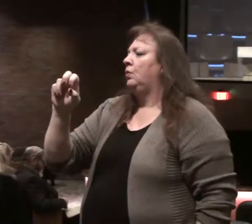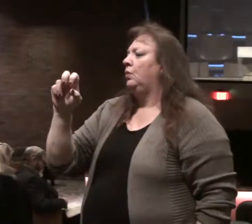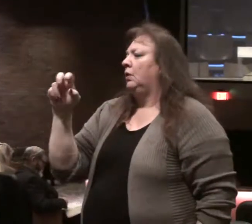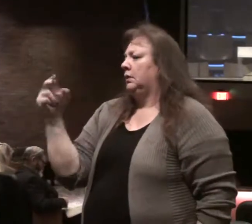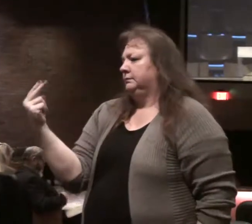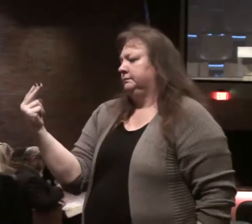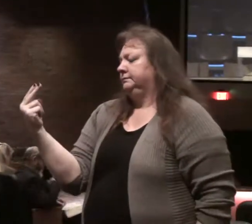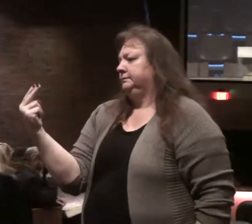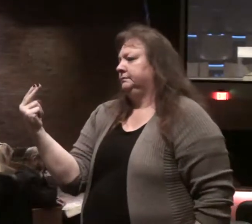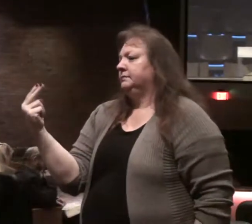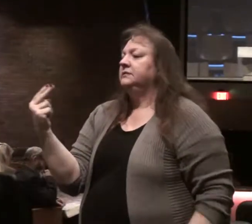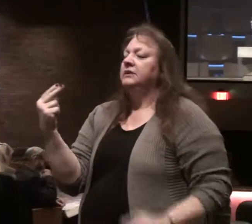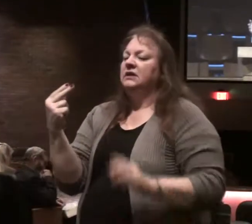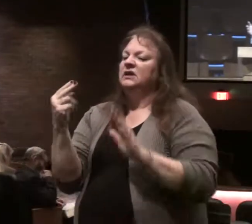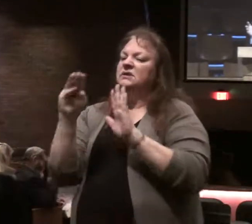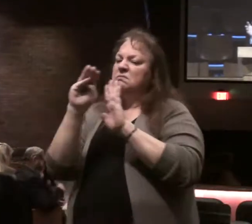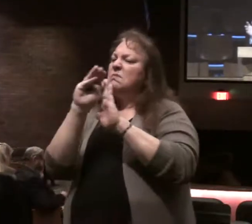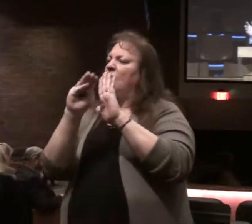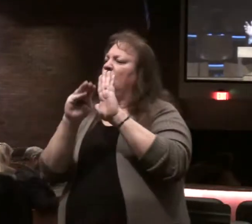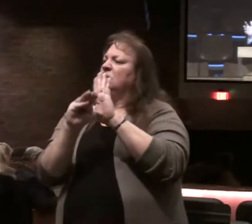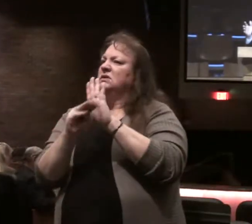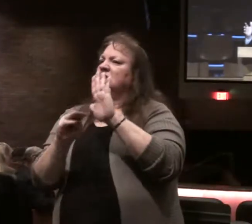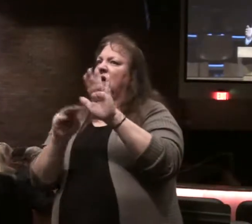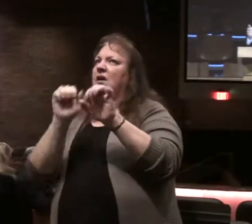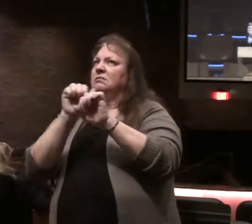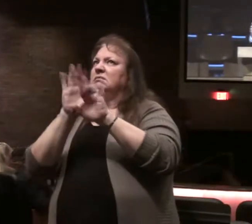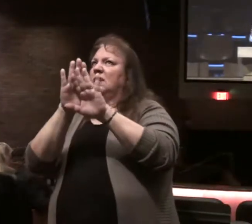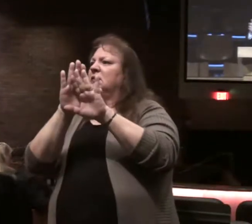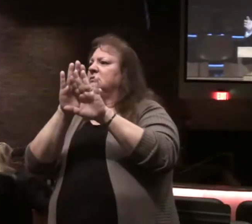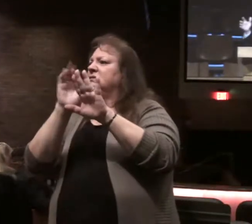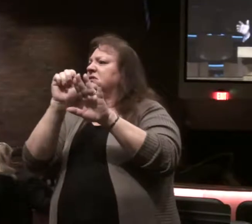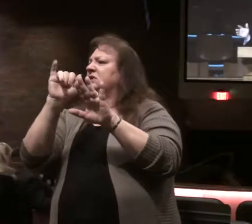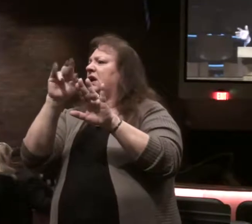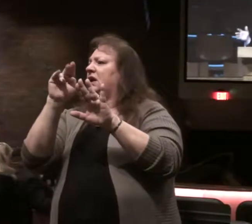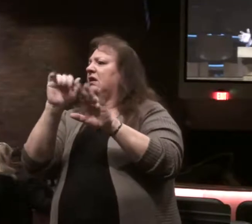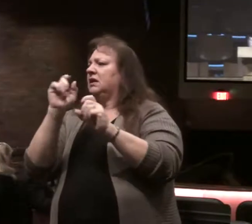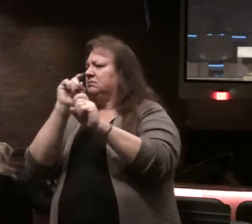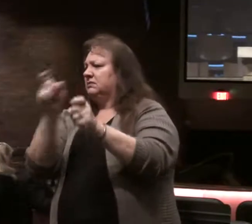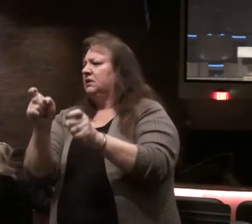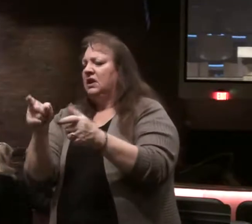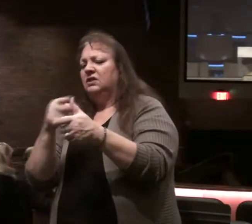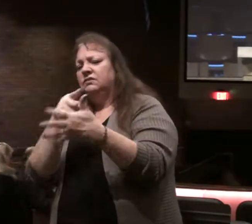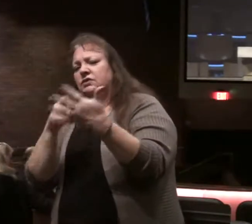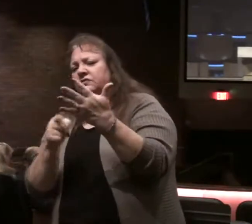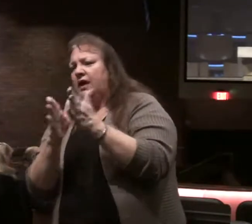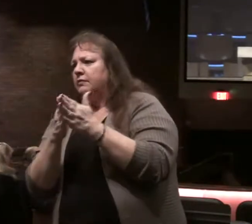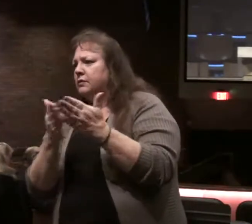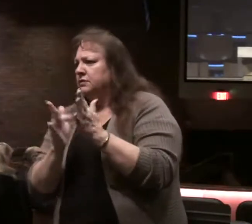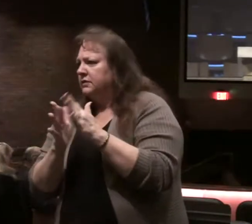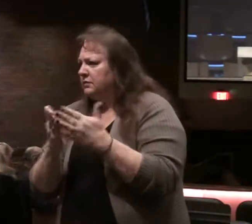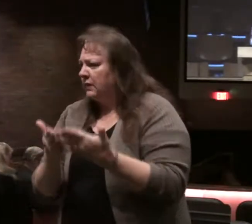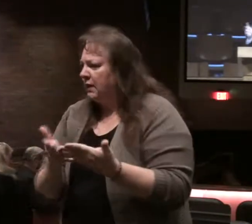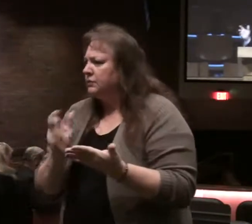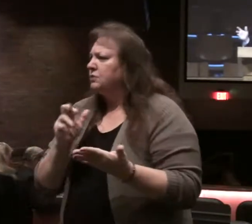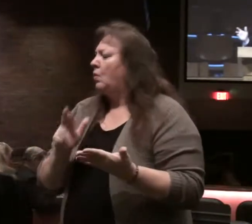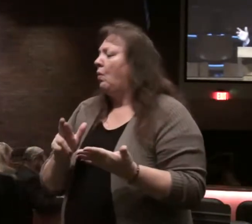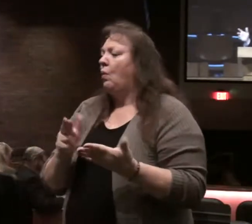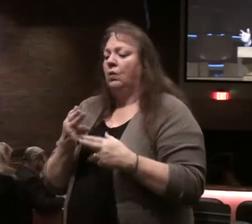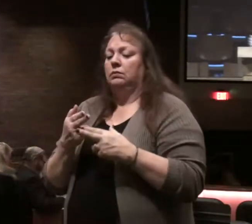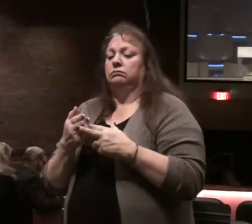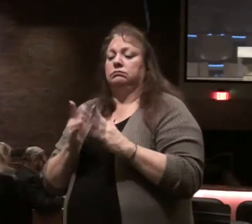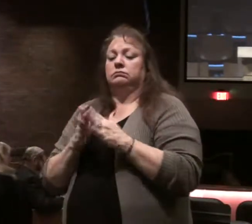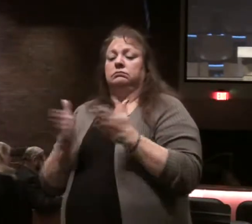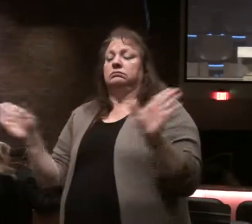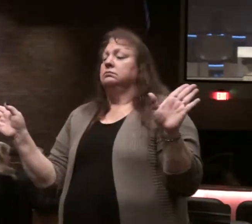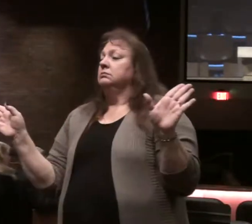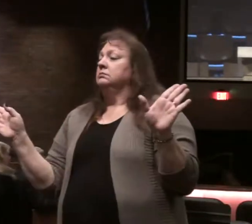refer to the Mosaic law given at Mount Sinai. It can refer to the first five books of the Bible, or it can refer to just Scripture in